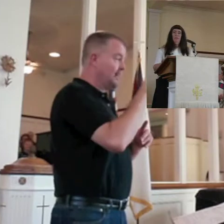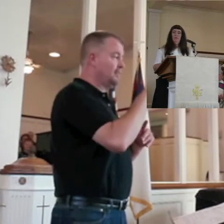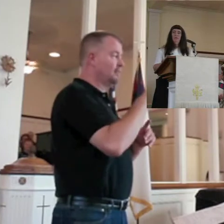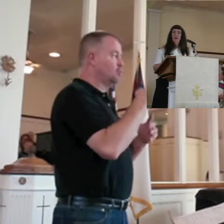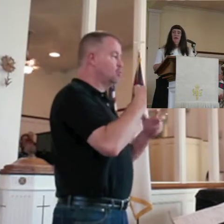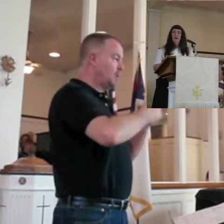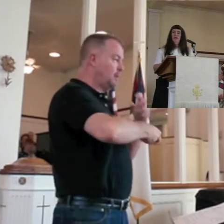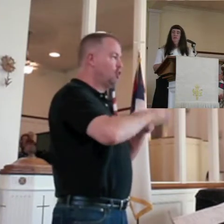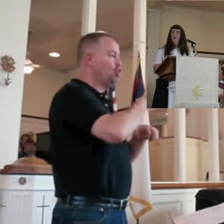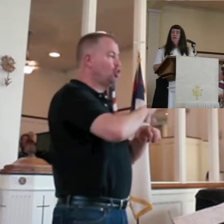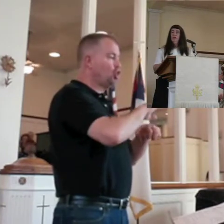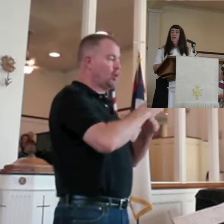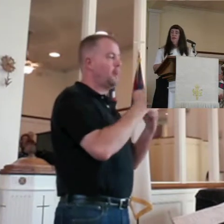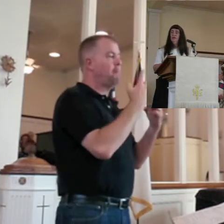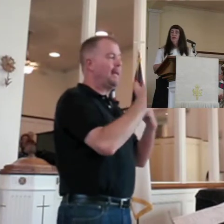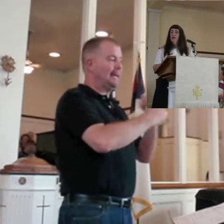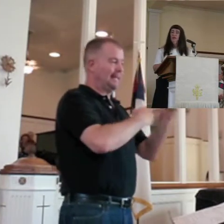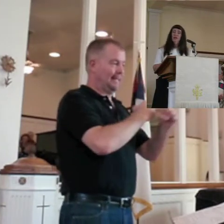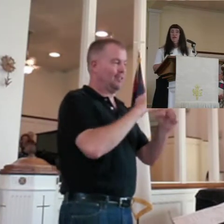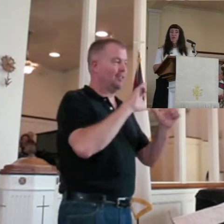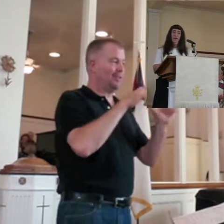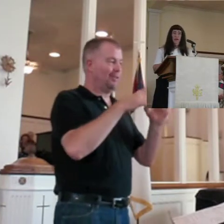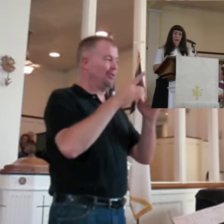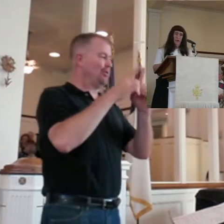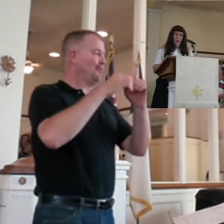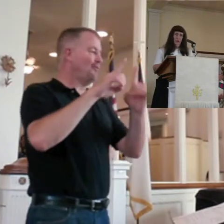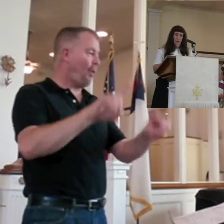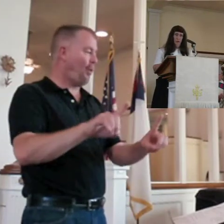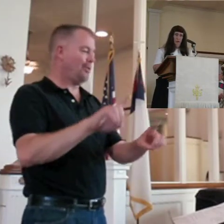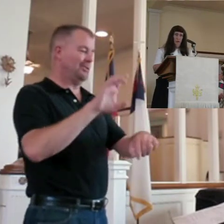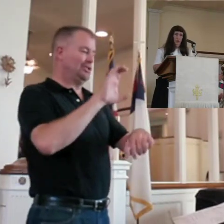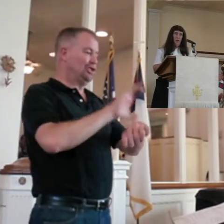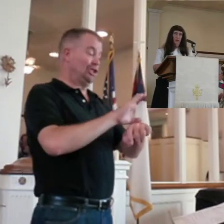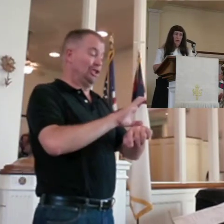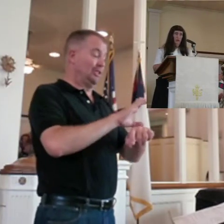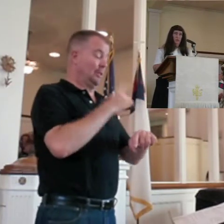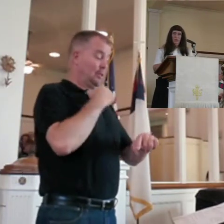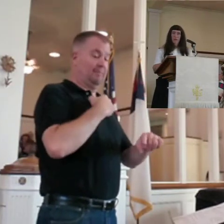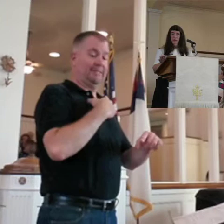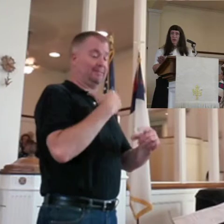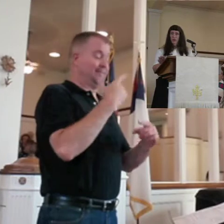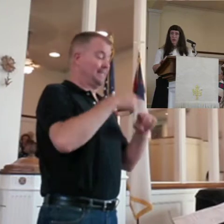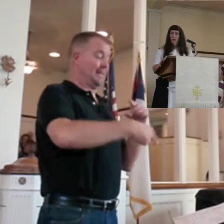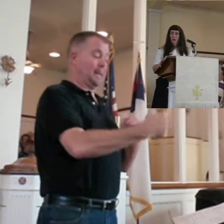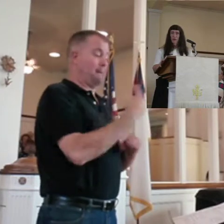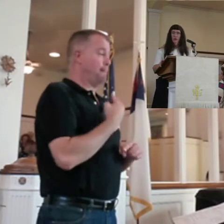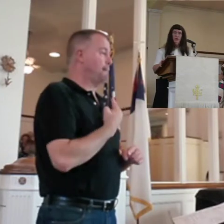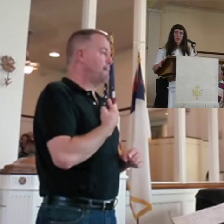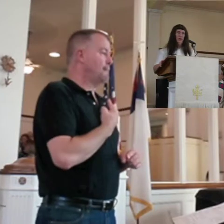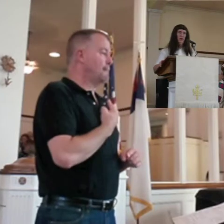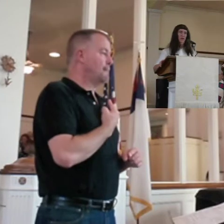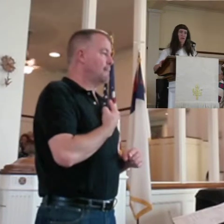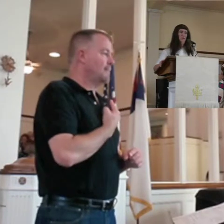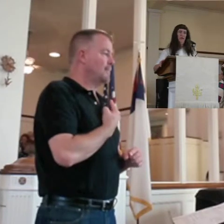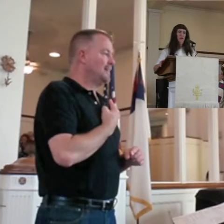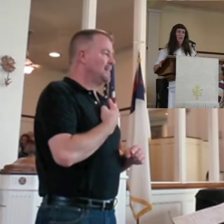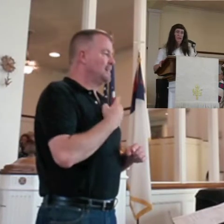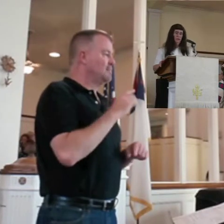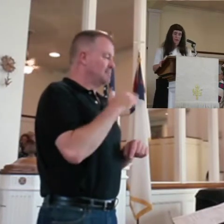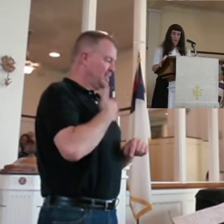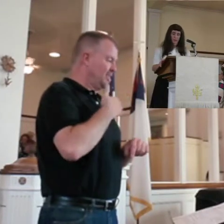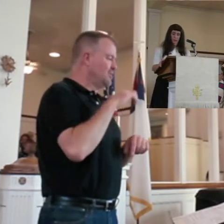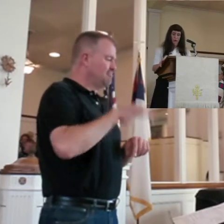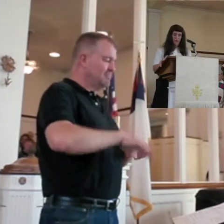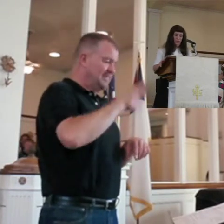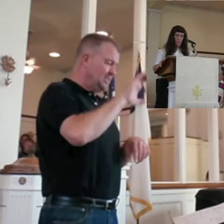Many, many years later, I got divorced, and I was asked not to participate in that church. And I'm sure there's many of you who know which church that is. It's very